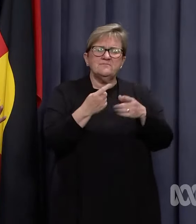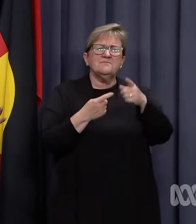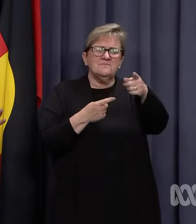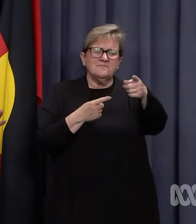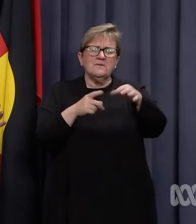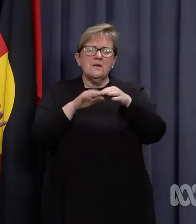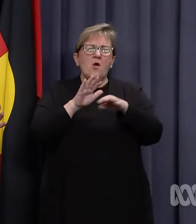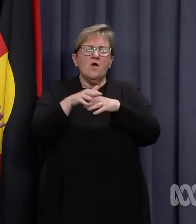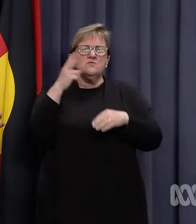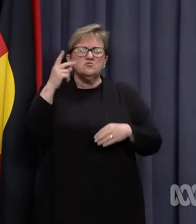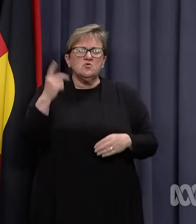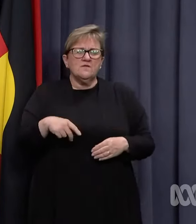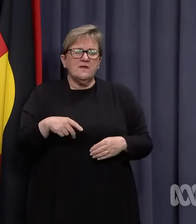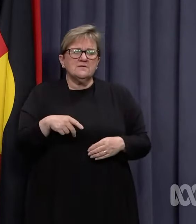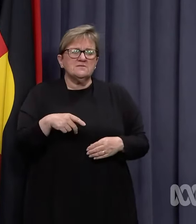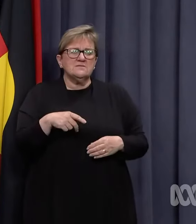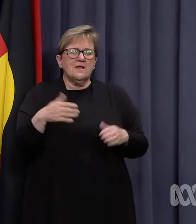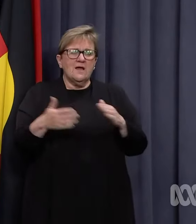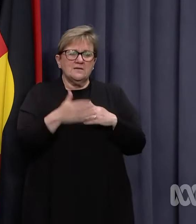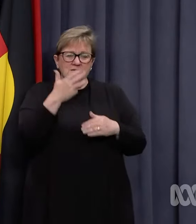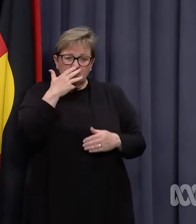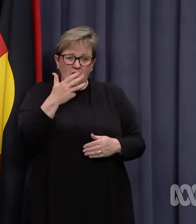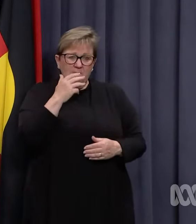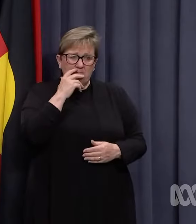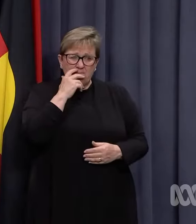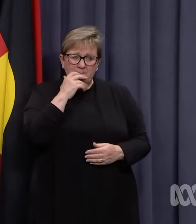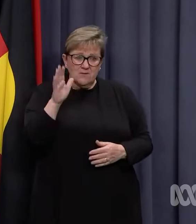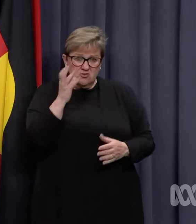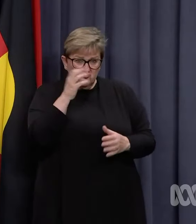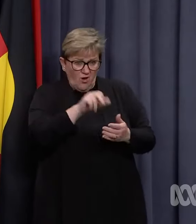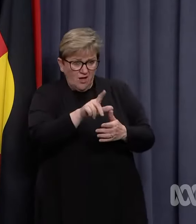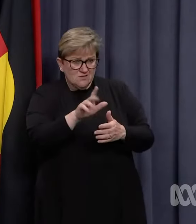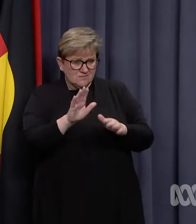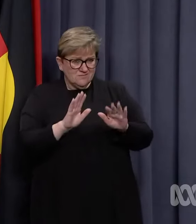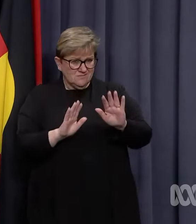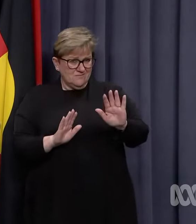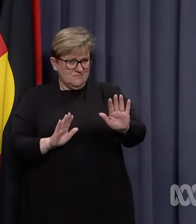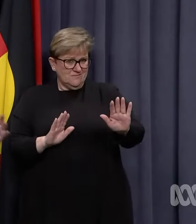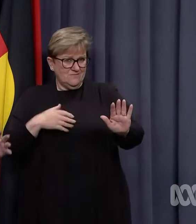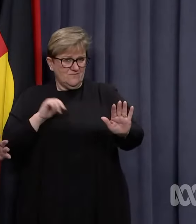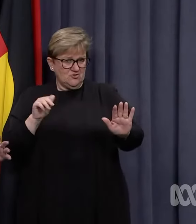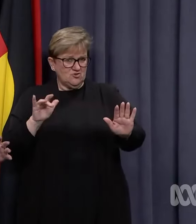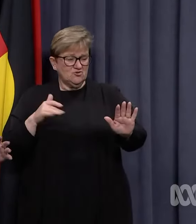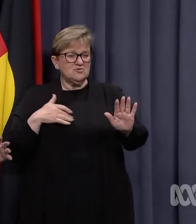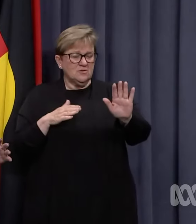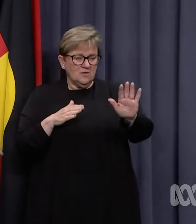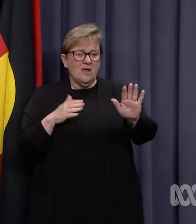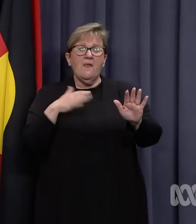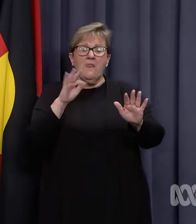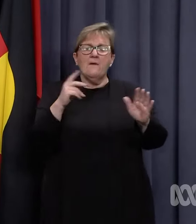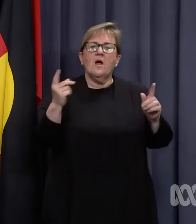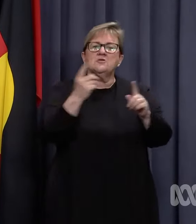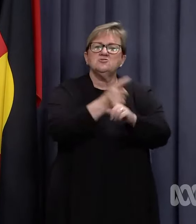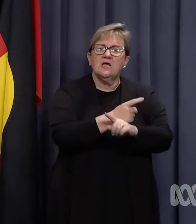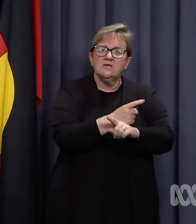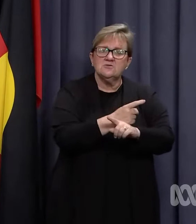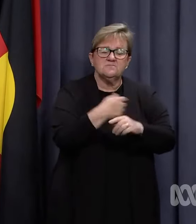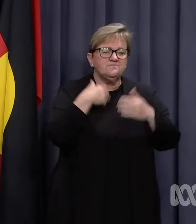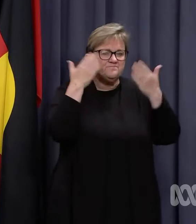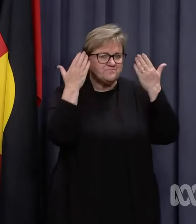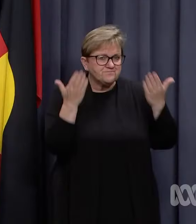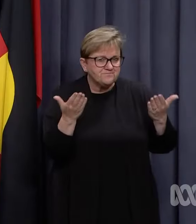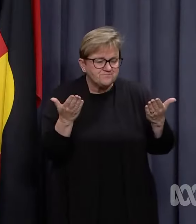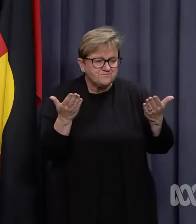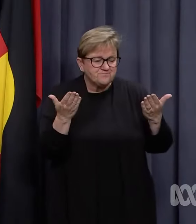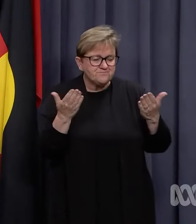Now, that might be... You're right? Sorry. That might change as the peak happens. I